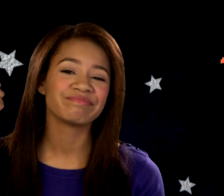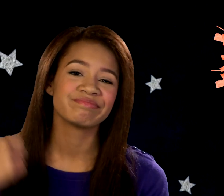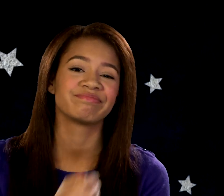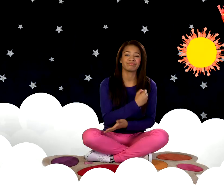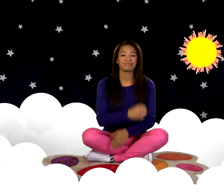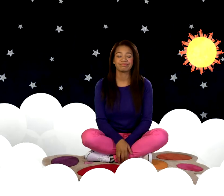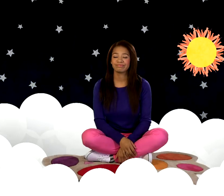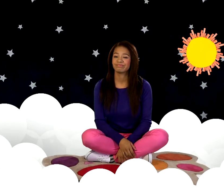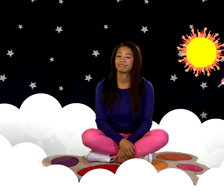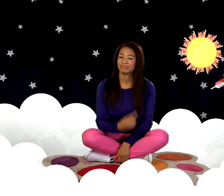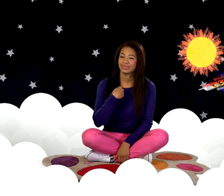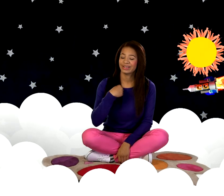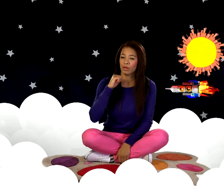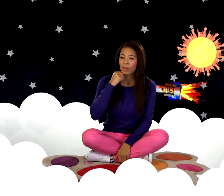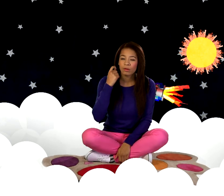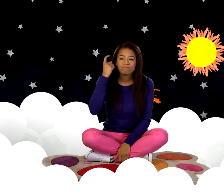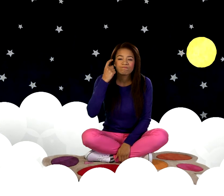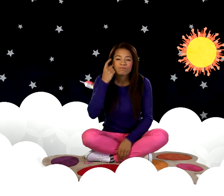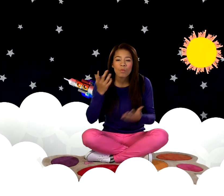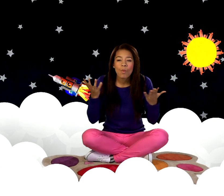Oh well I suppose I'll just pick a new spot